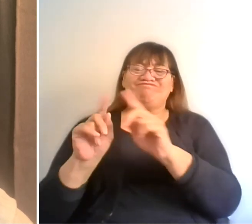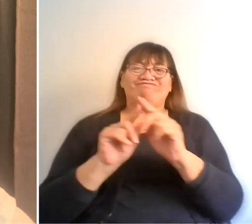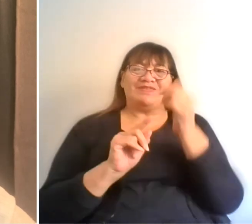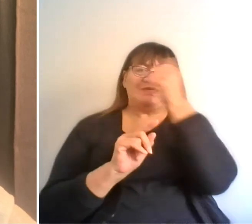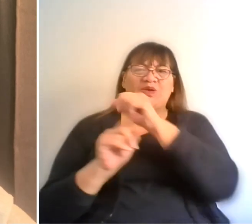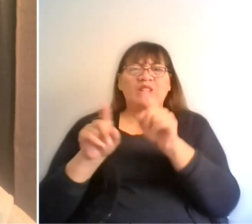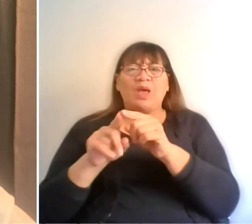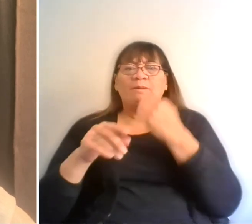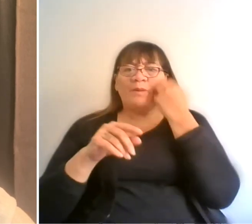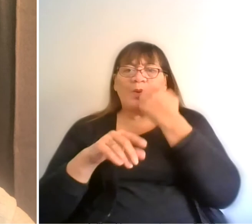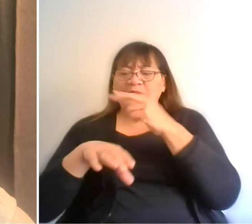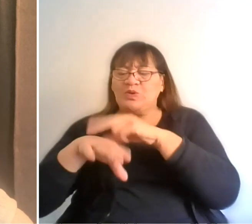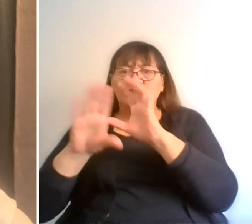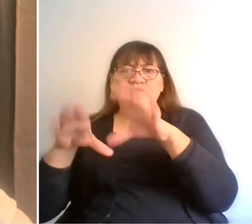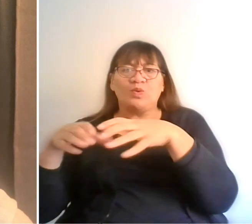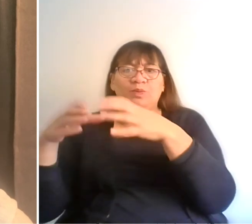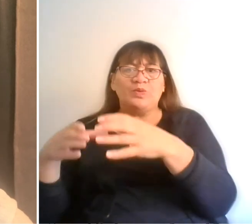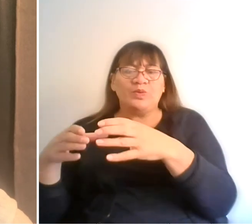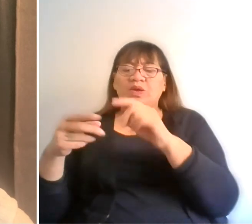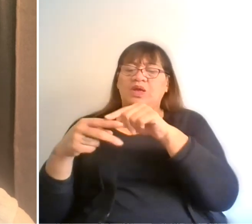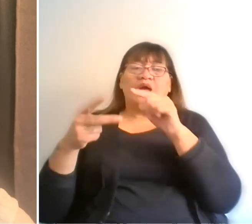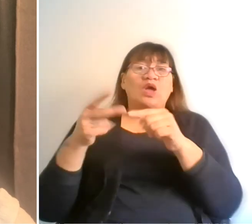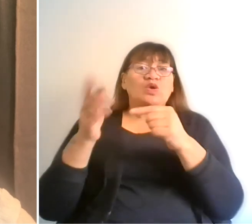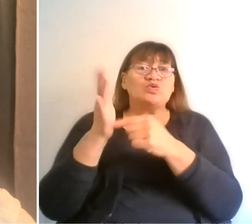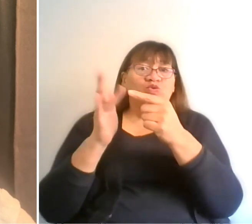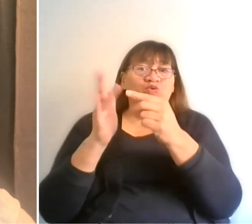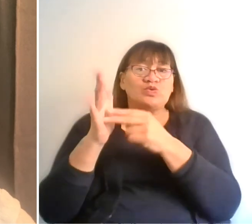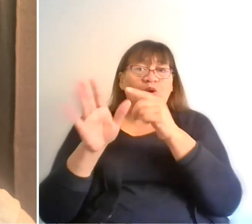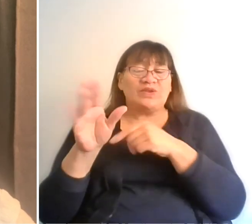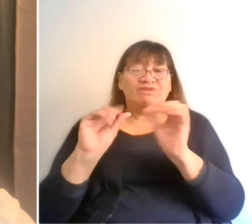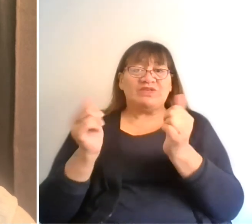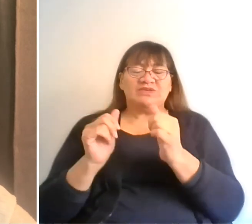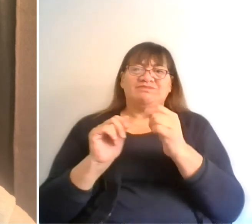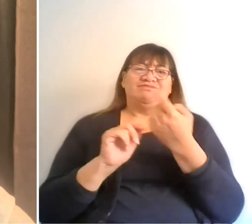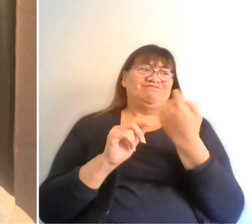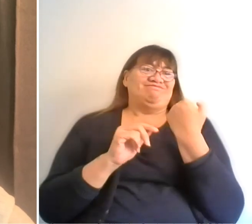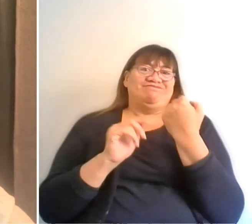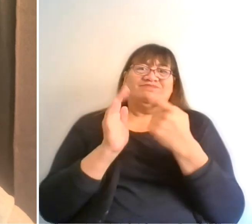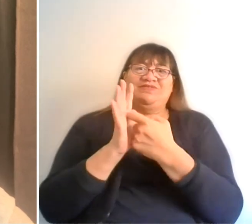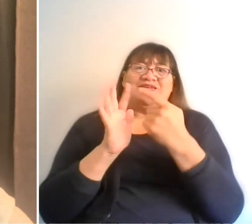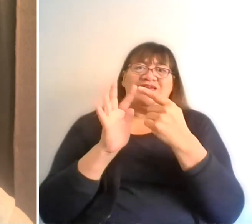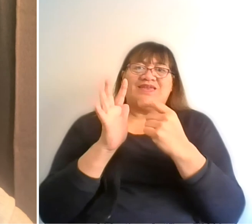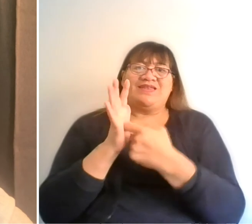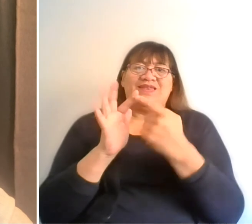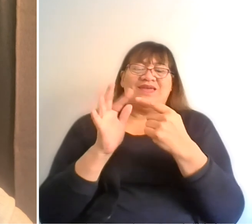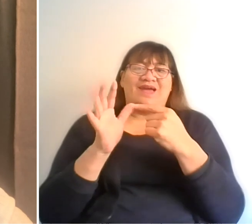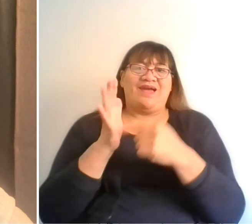Rōpū, Tony has been on, we've had Reweata Makihā, we're planning